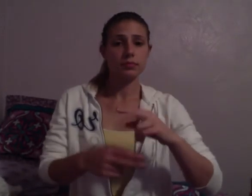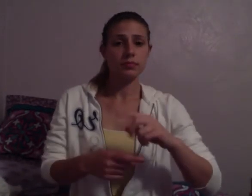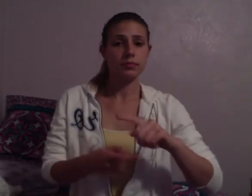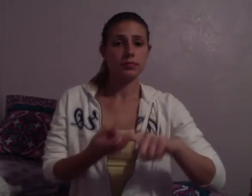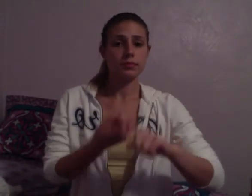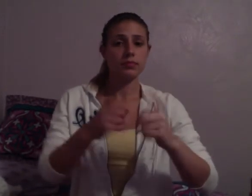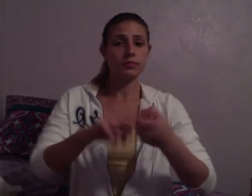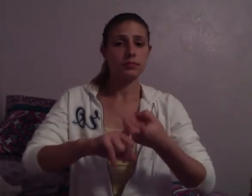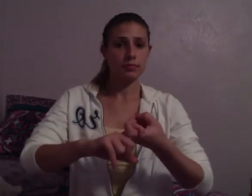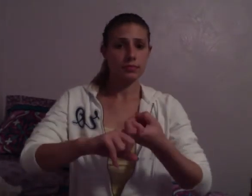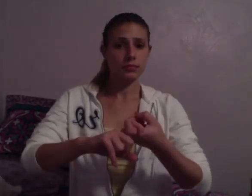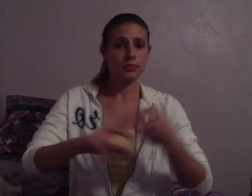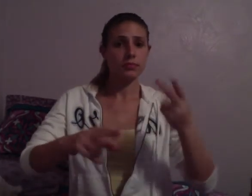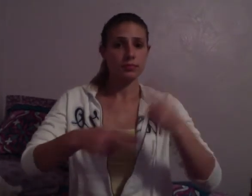Chandler! Chandler!